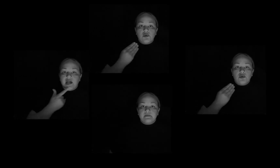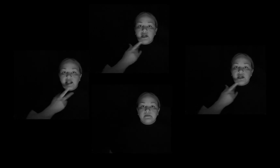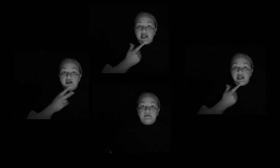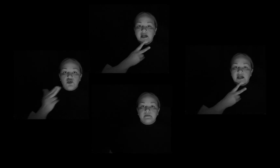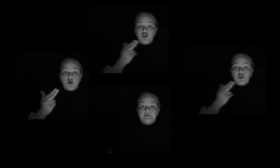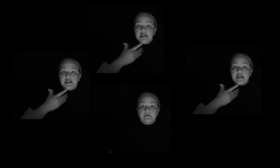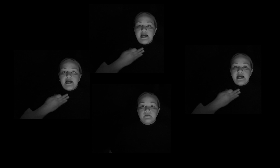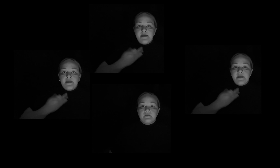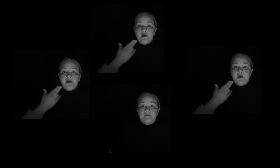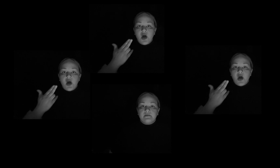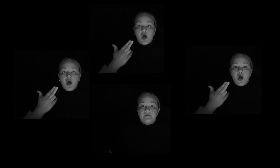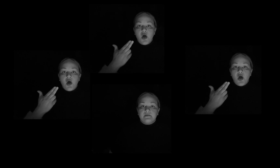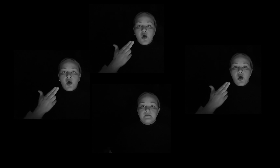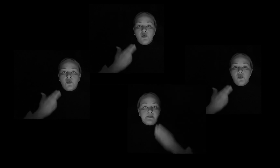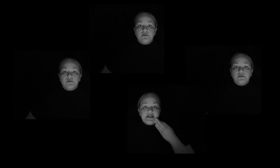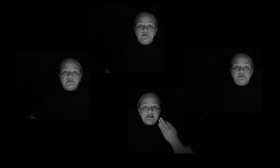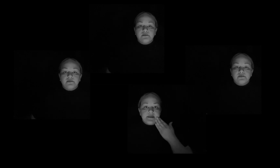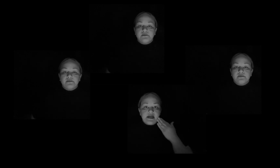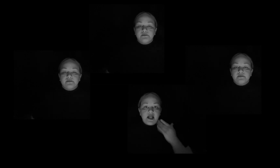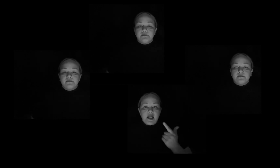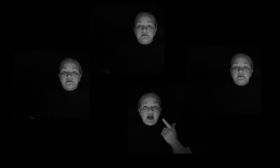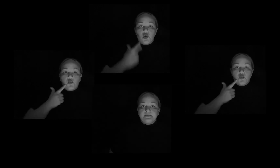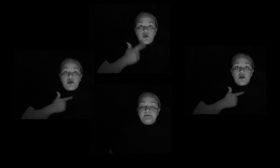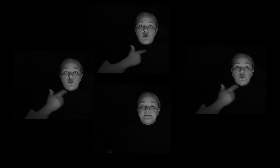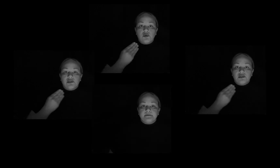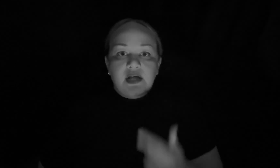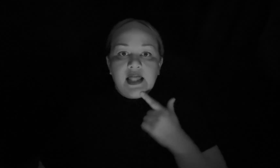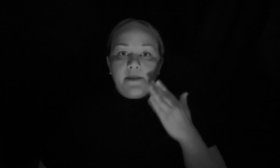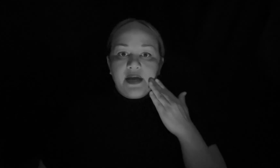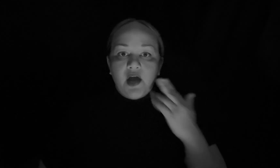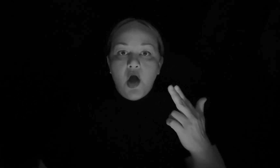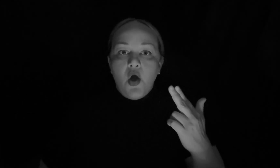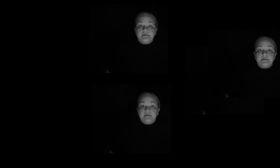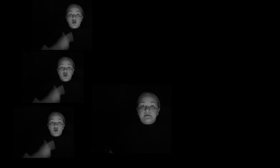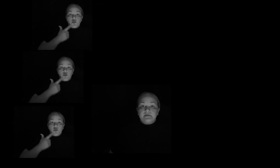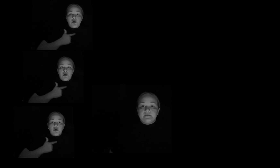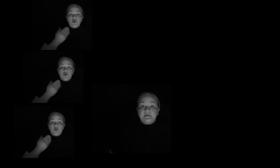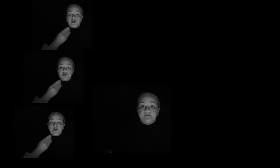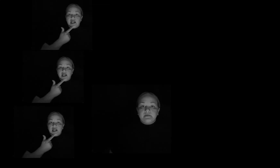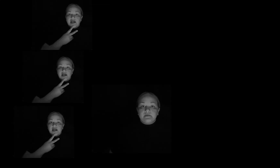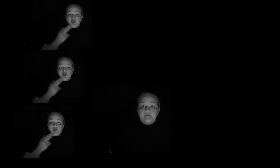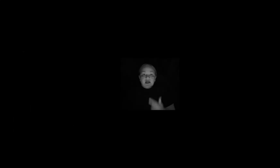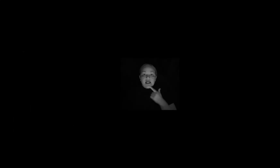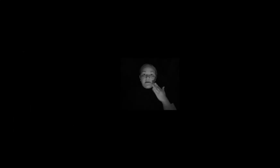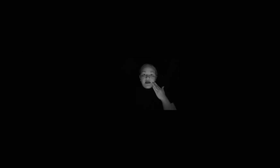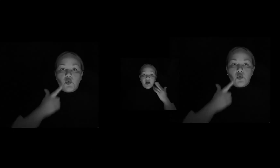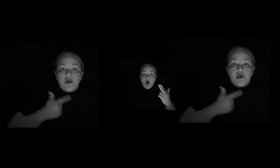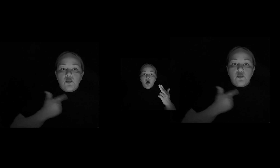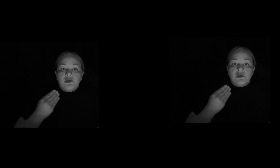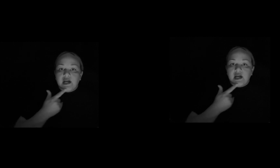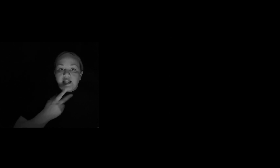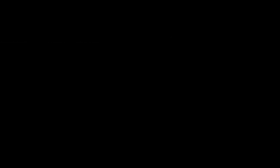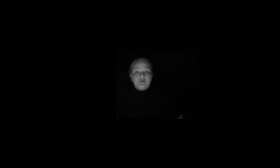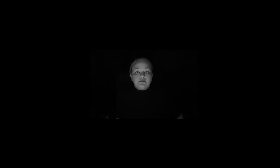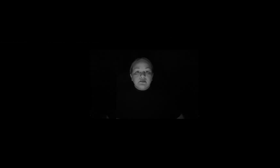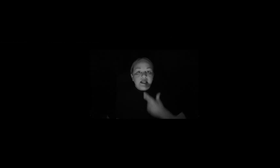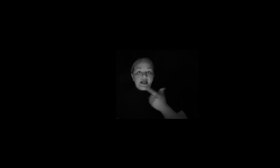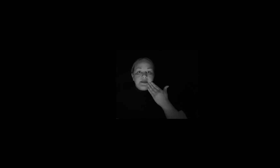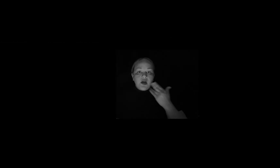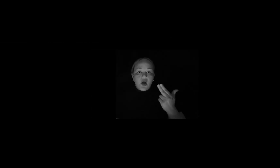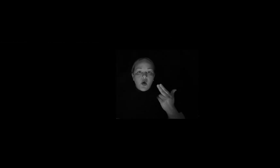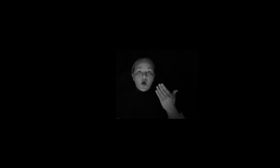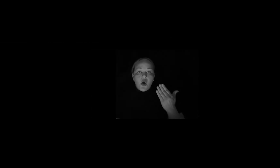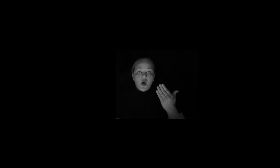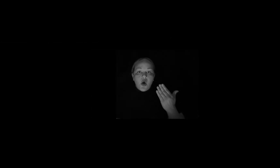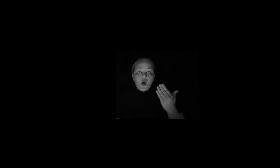We will not let you go Let him go Bismillah We will not let you go Let me go We will not let you go Let me go We will not let you go Never let